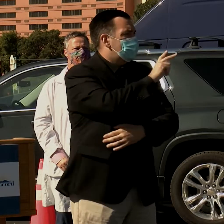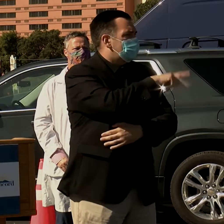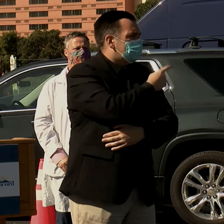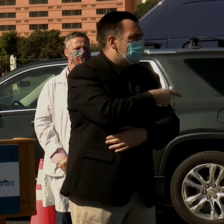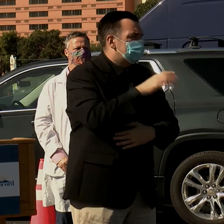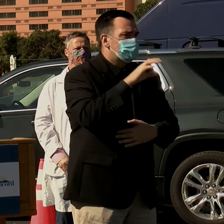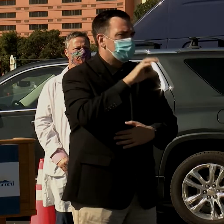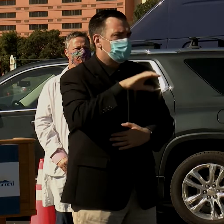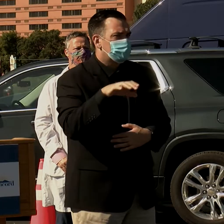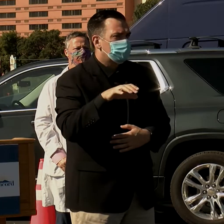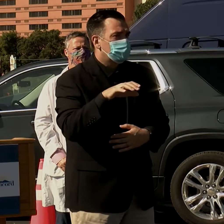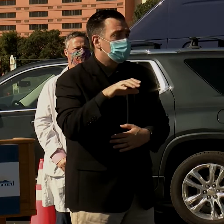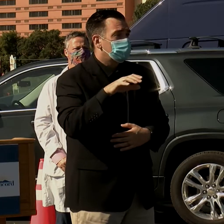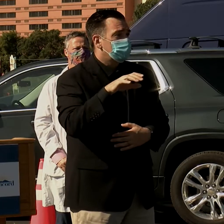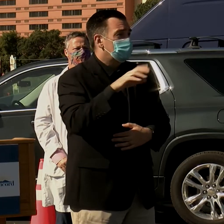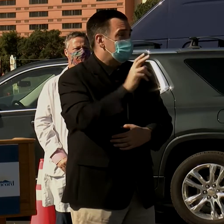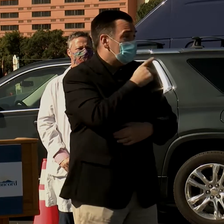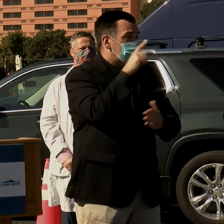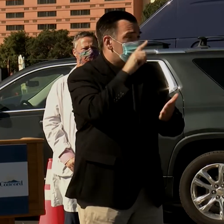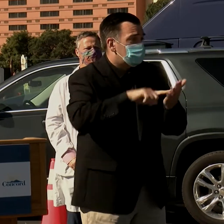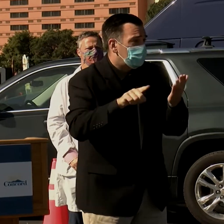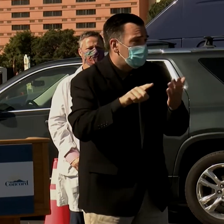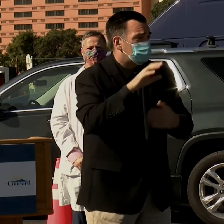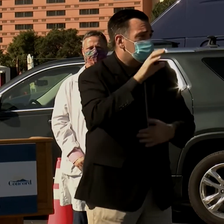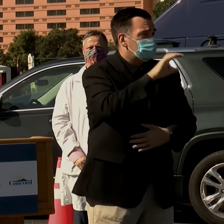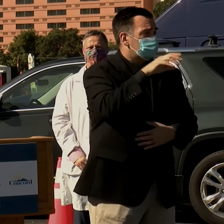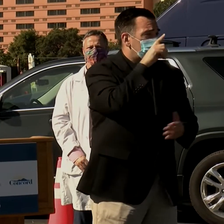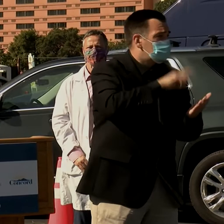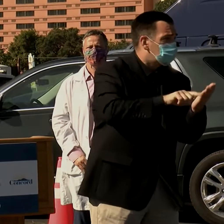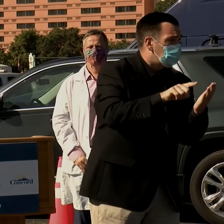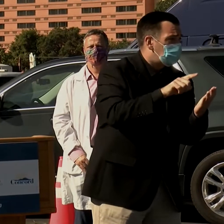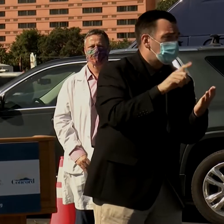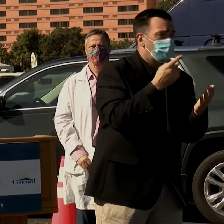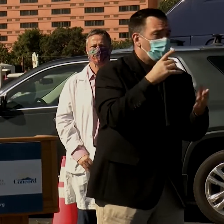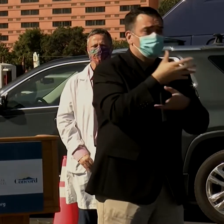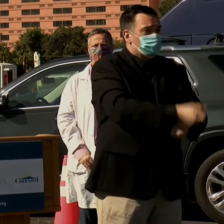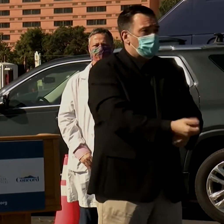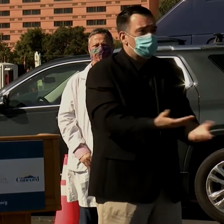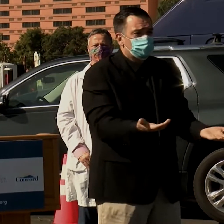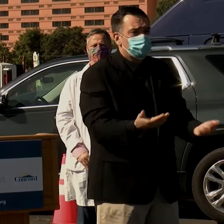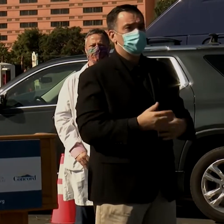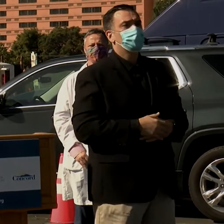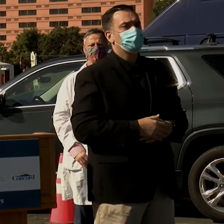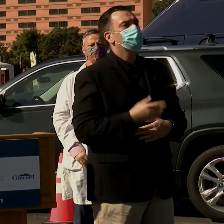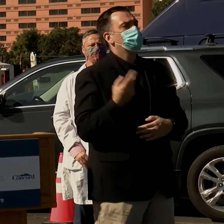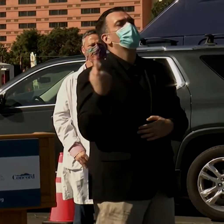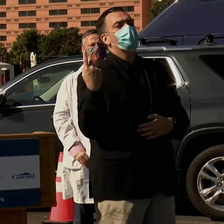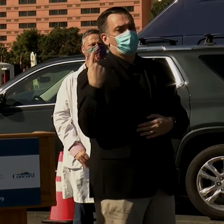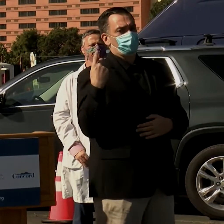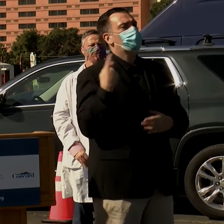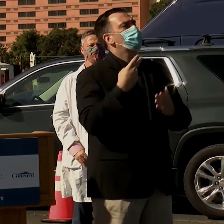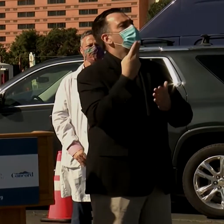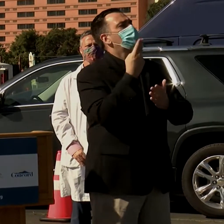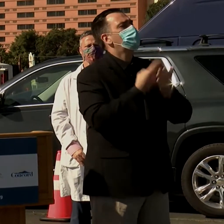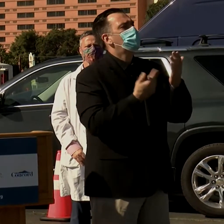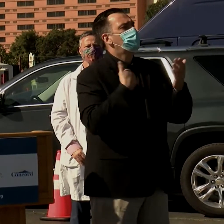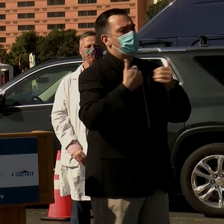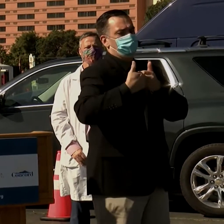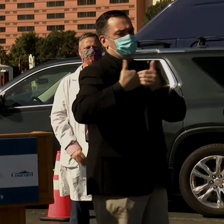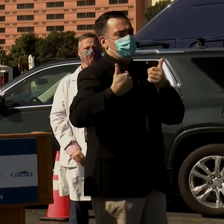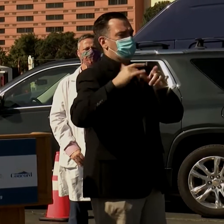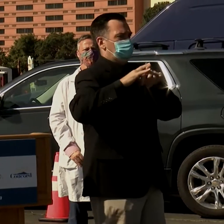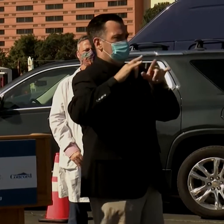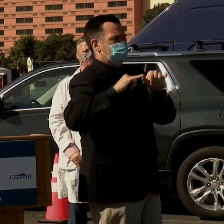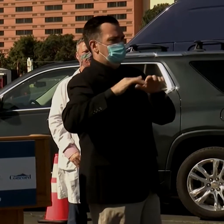is it not accepted or is what's up with you? We both have, we actually have separate